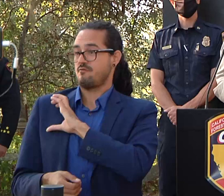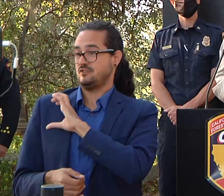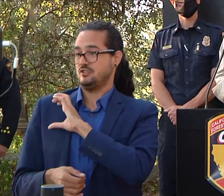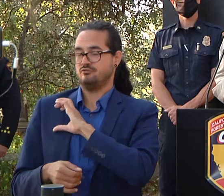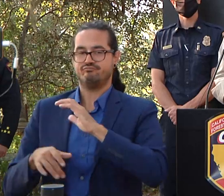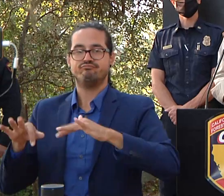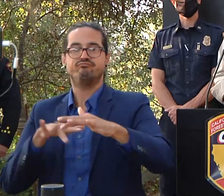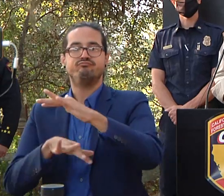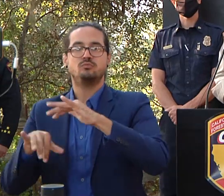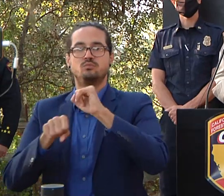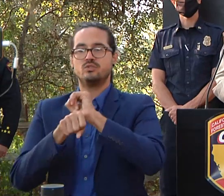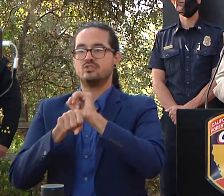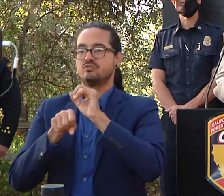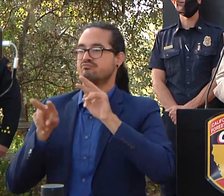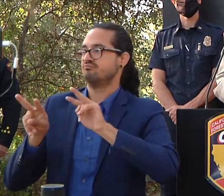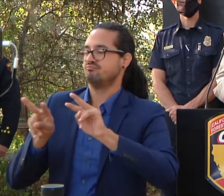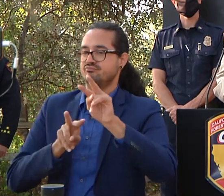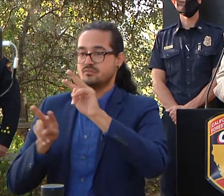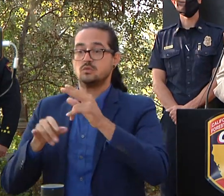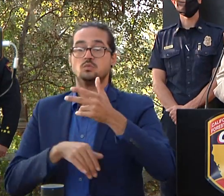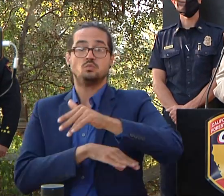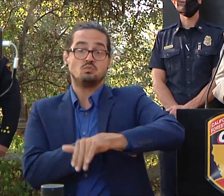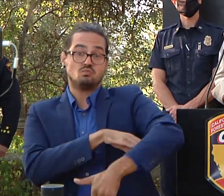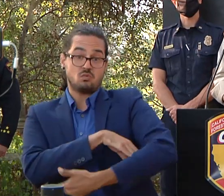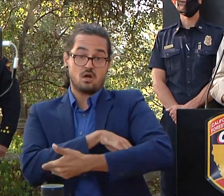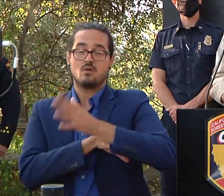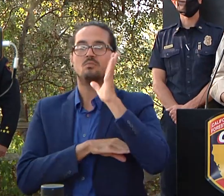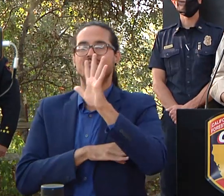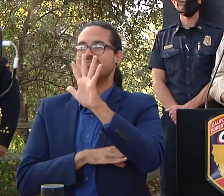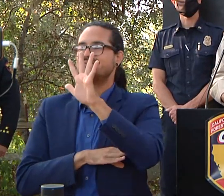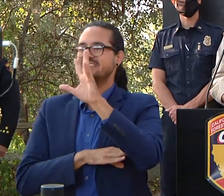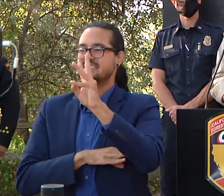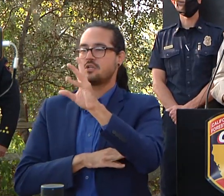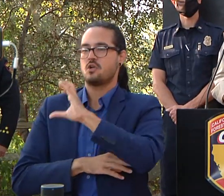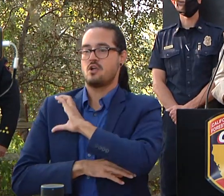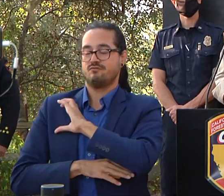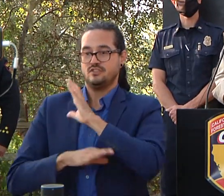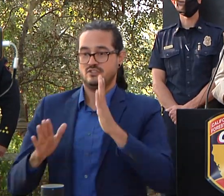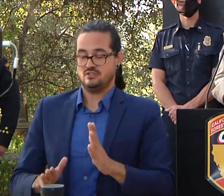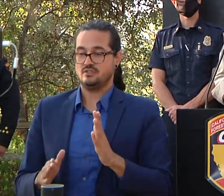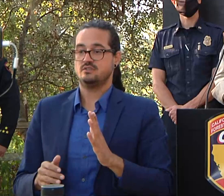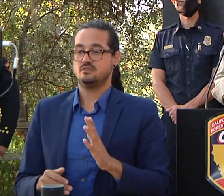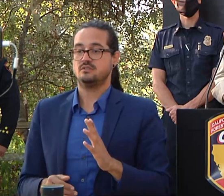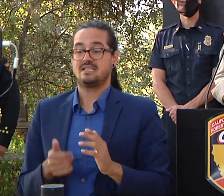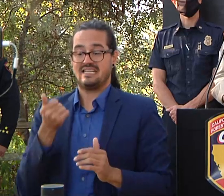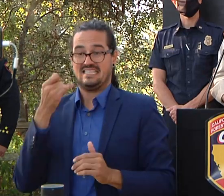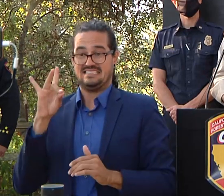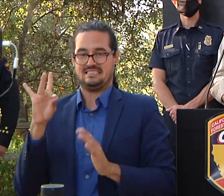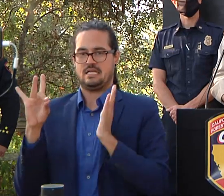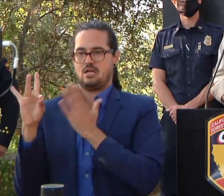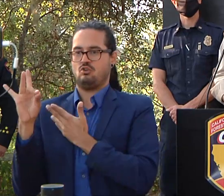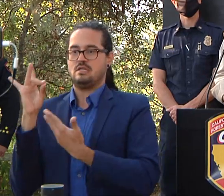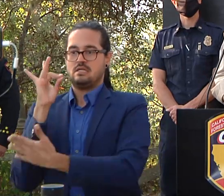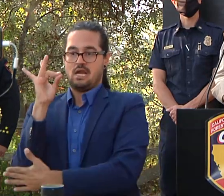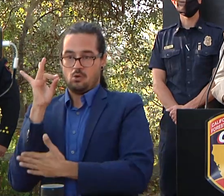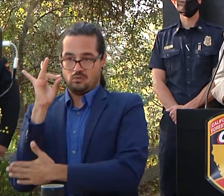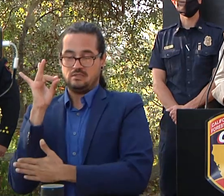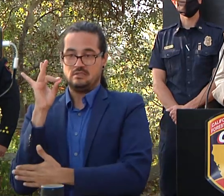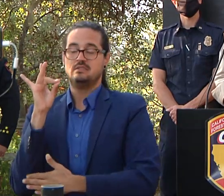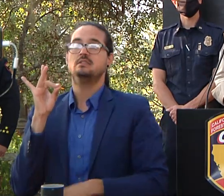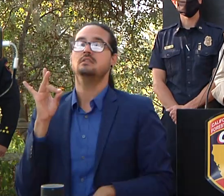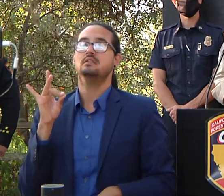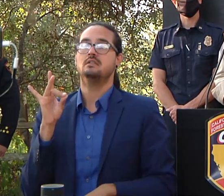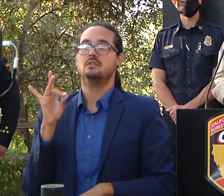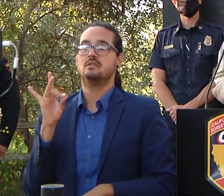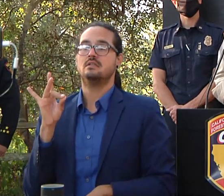tonight we're going to have 56 18 from our county 18 i'm sorry 18 from the sheriff's office 18 from in county uh and then